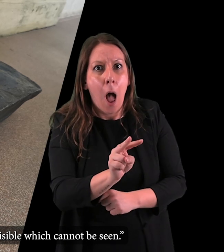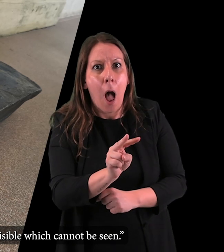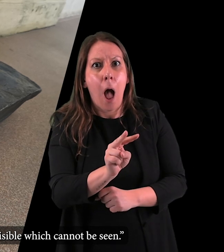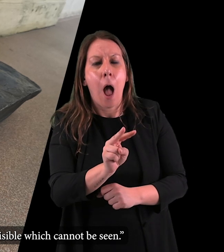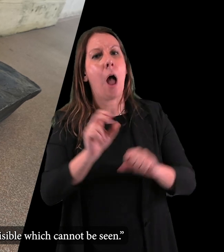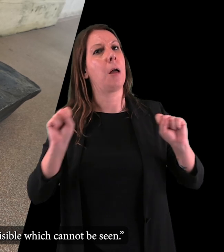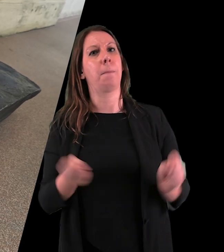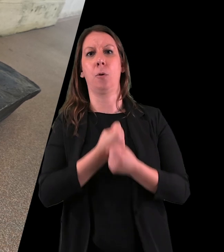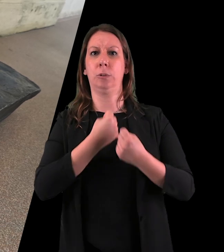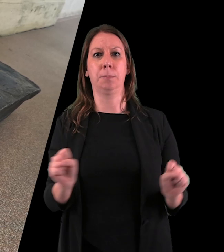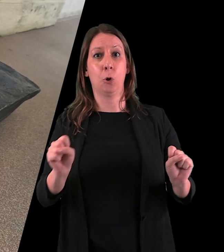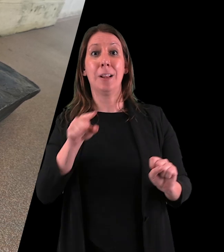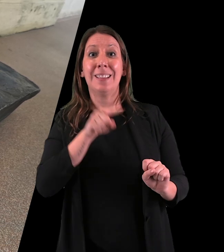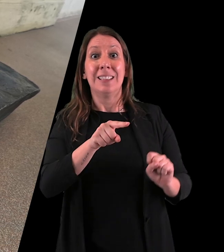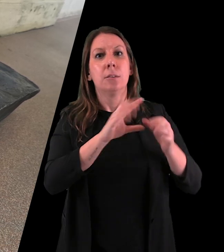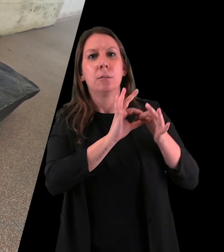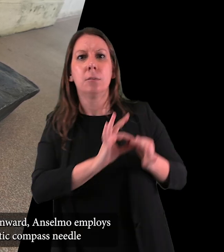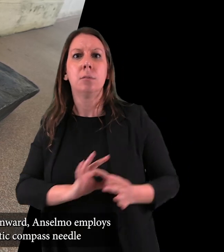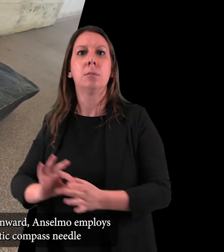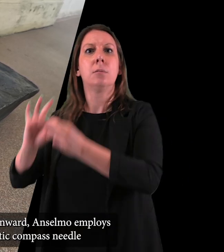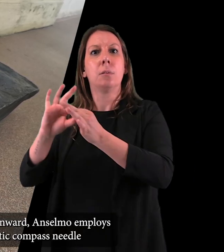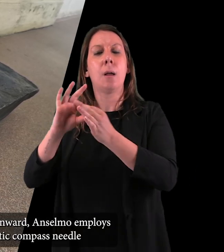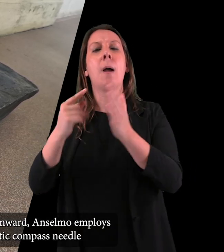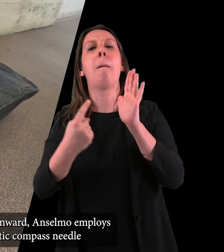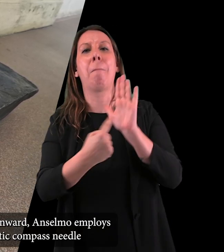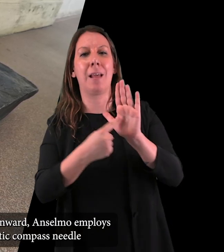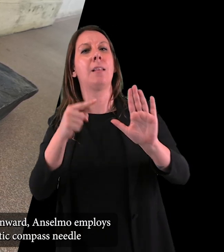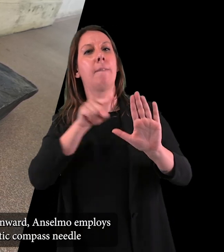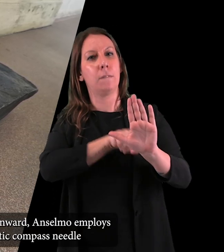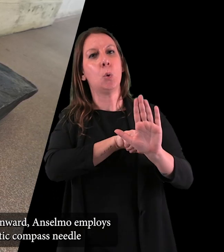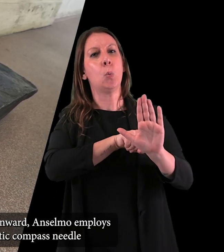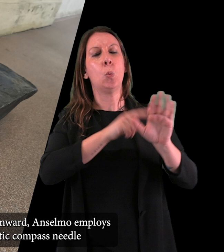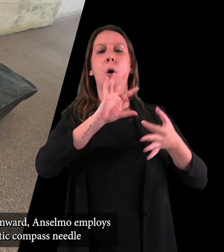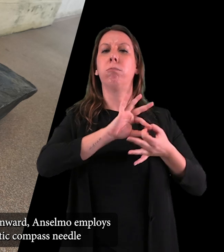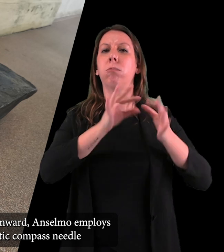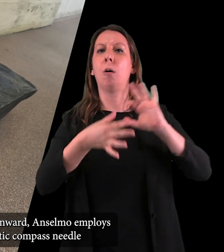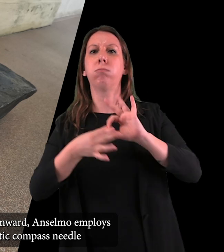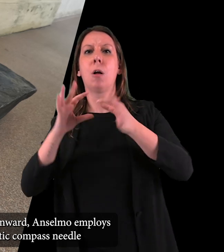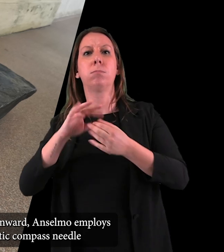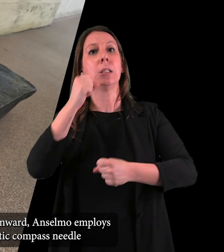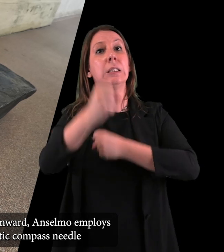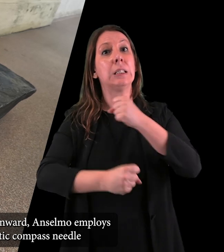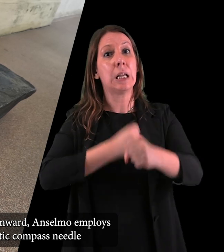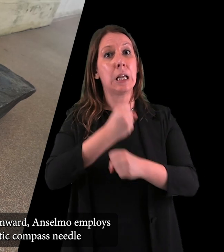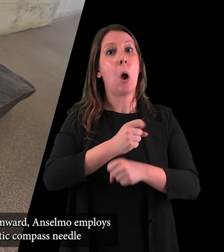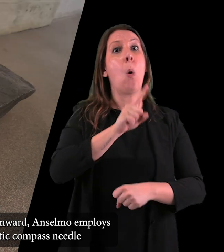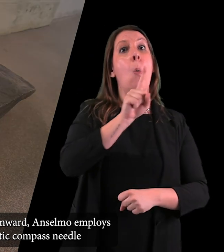visible The invisible is the visible which cannot be seen